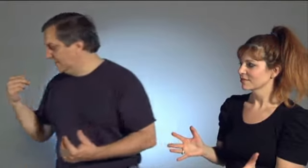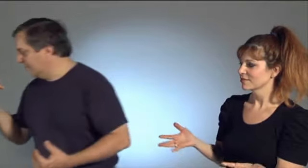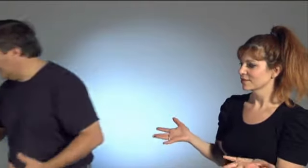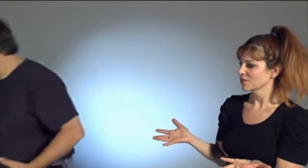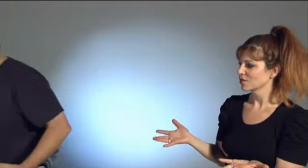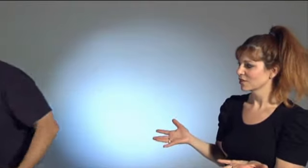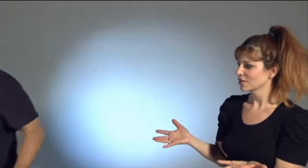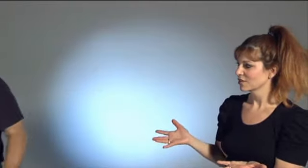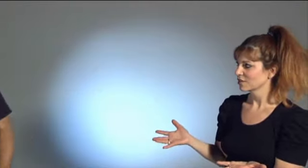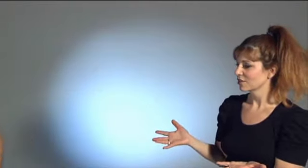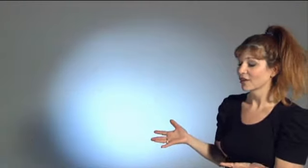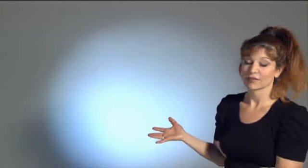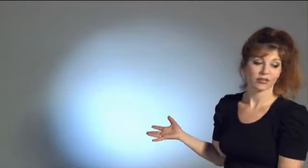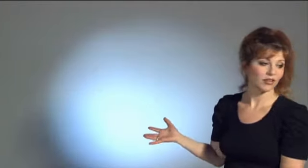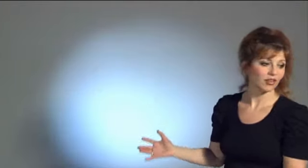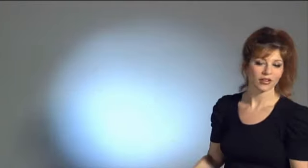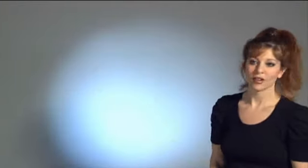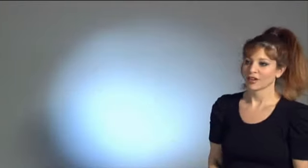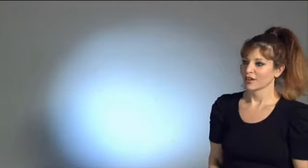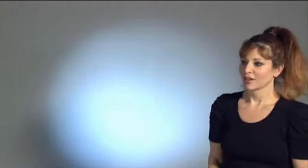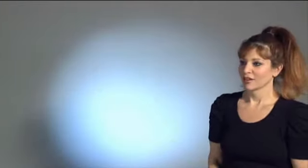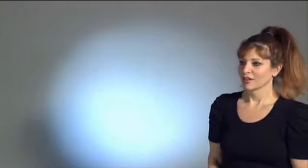just a second. I got a- Oh. Okay. Okay.